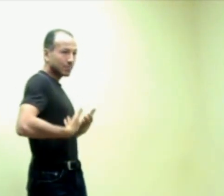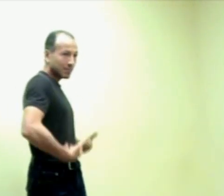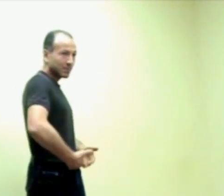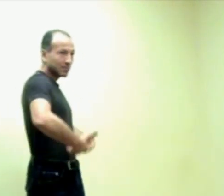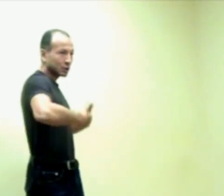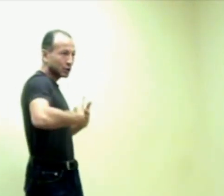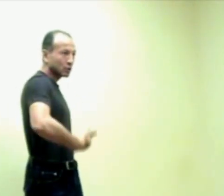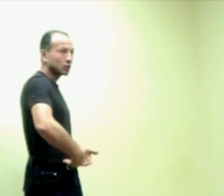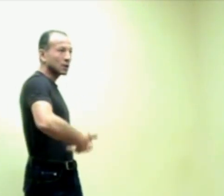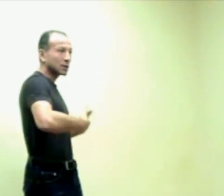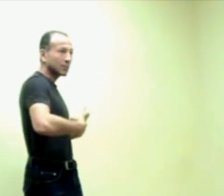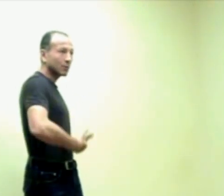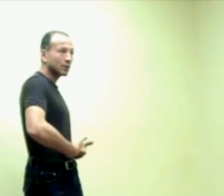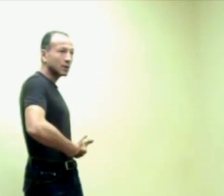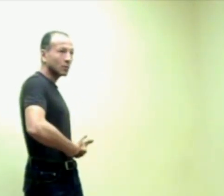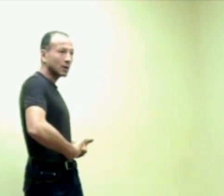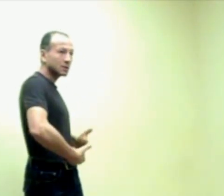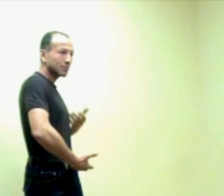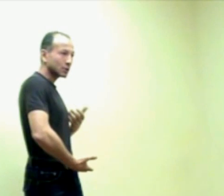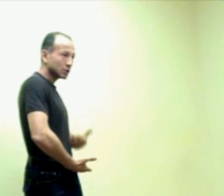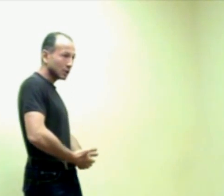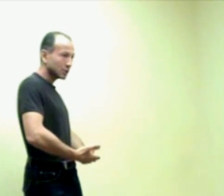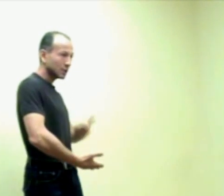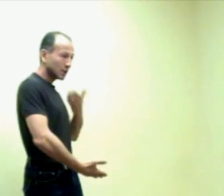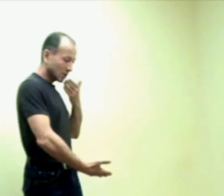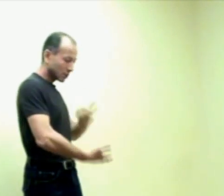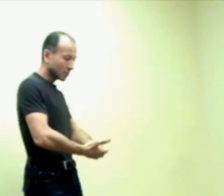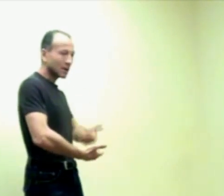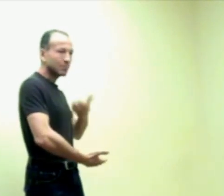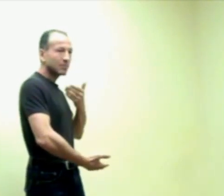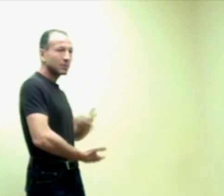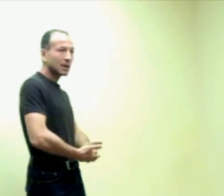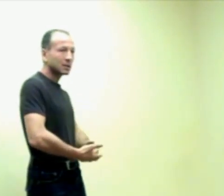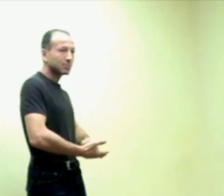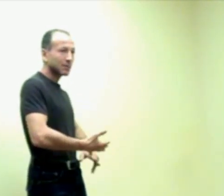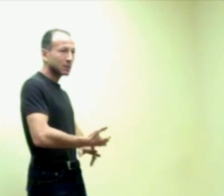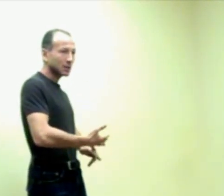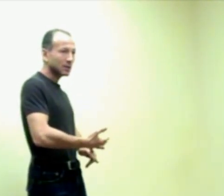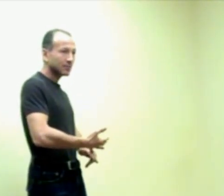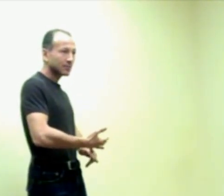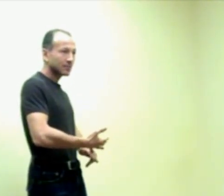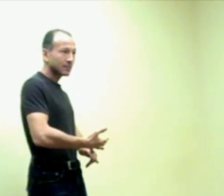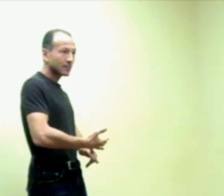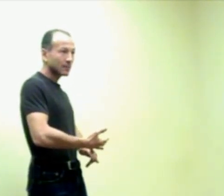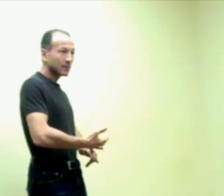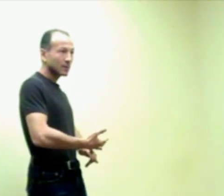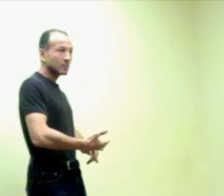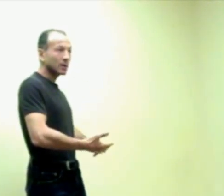pumping machine to start up working once the pressure changing so my blood is pumped in my